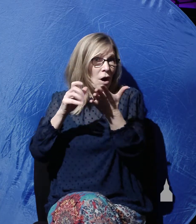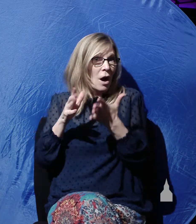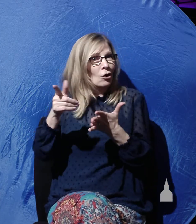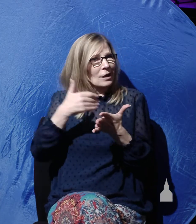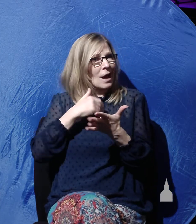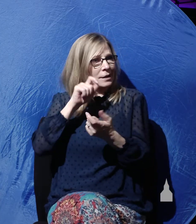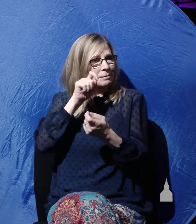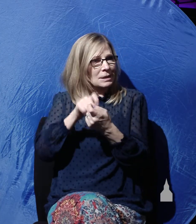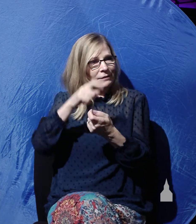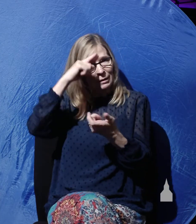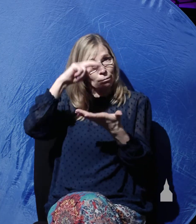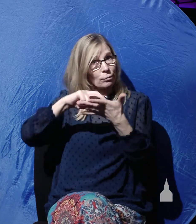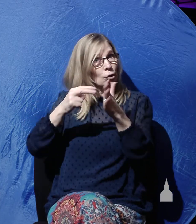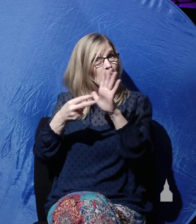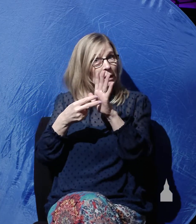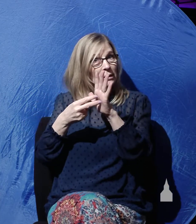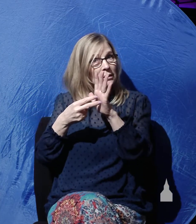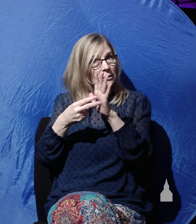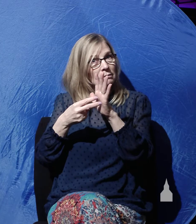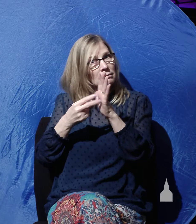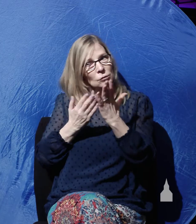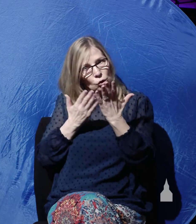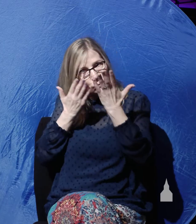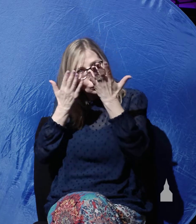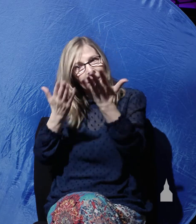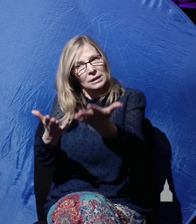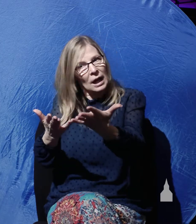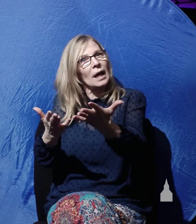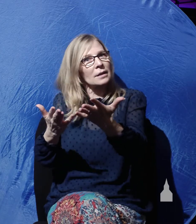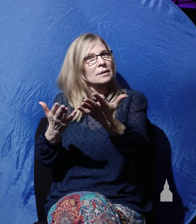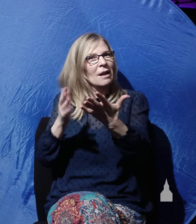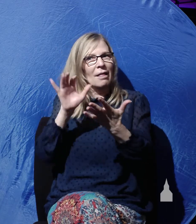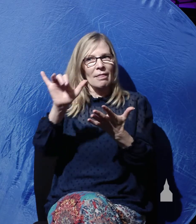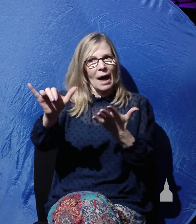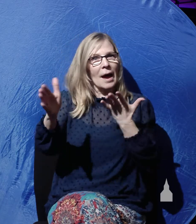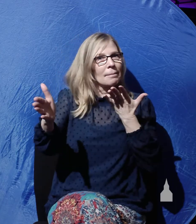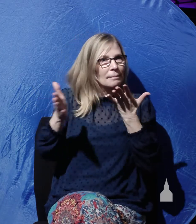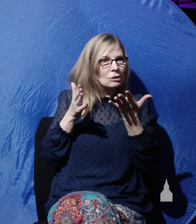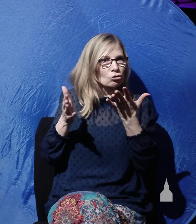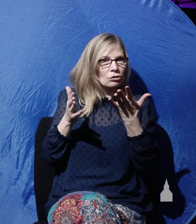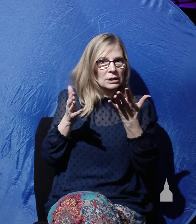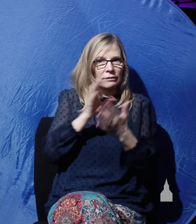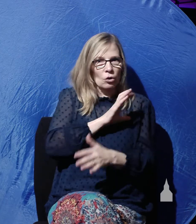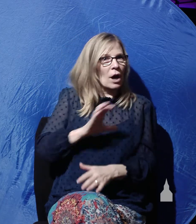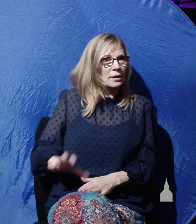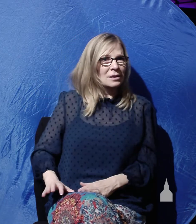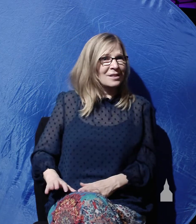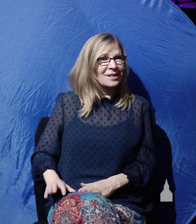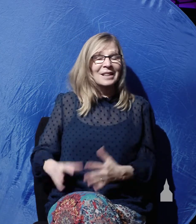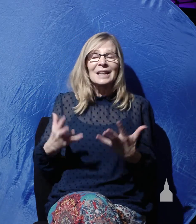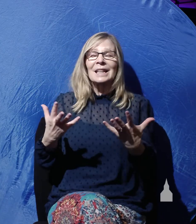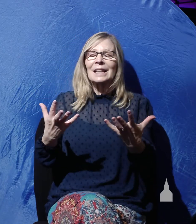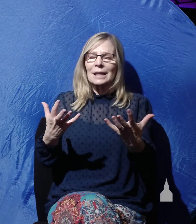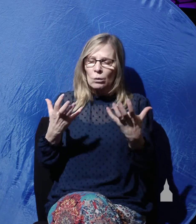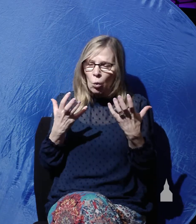purpose in mind in presenting the life and the ministry of Christ. He wanted, note this, he wanted his